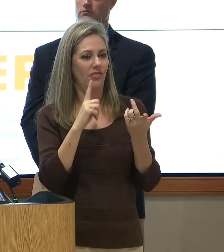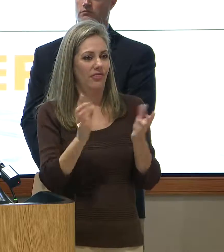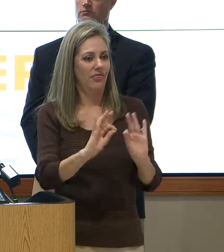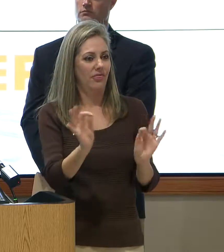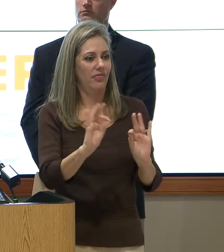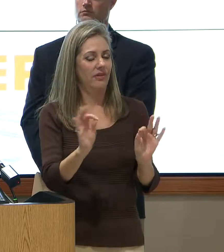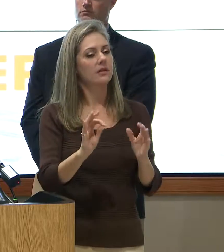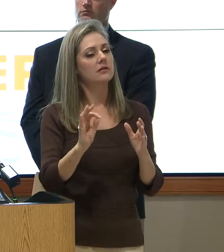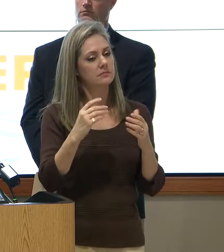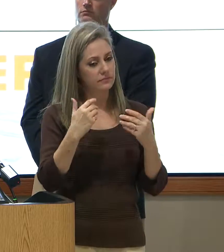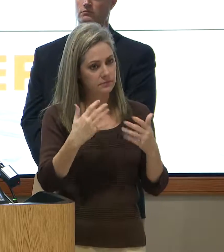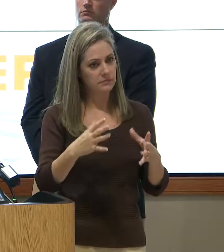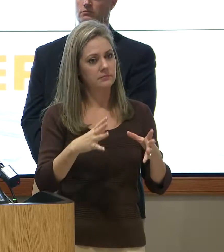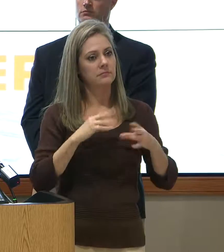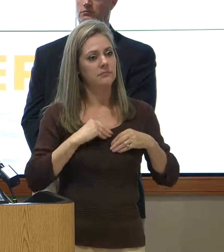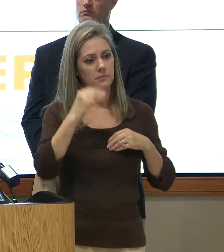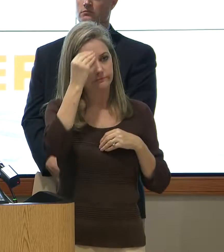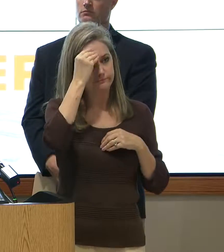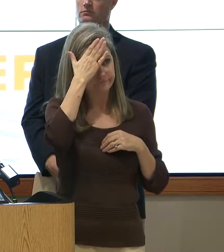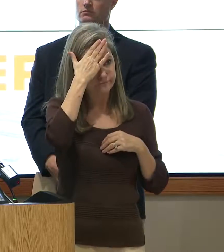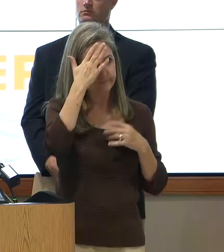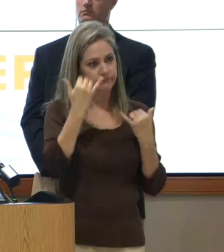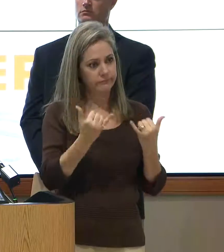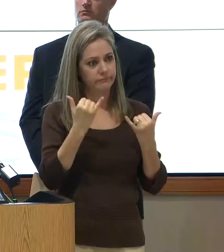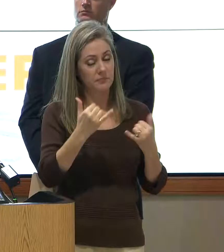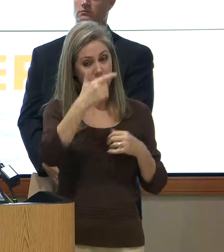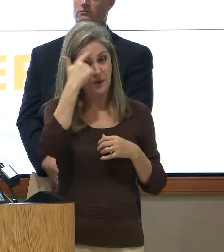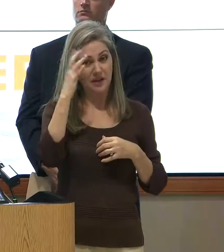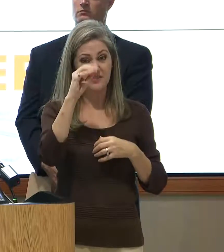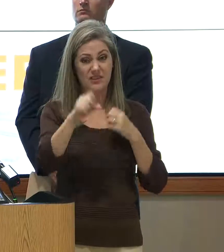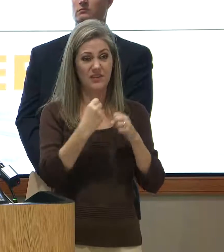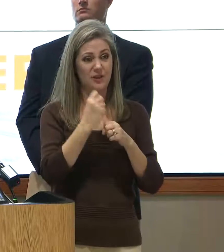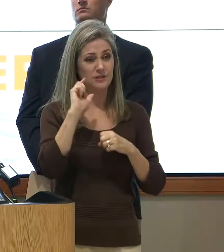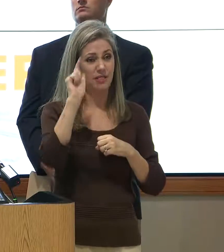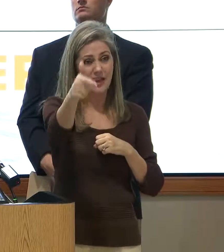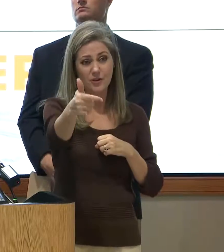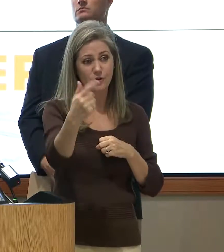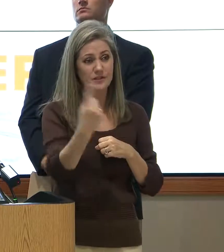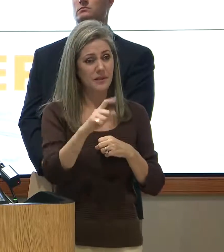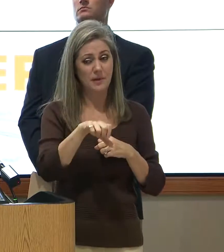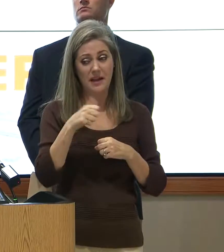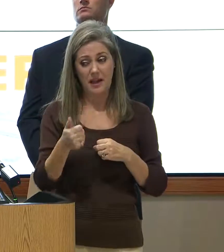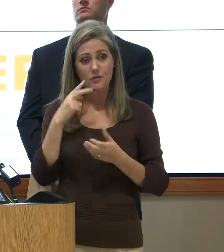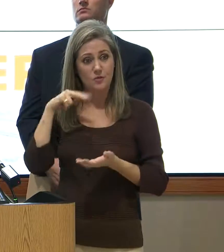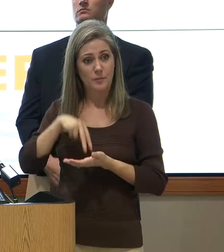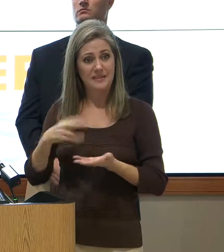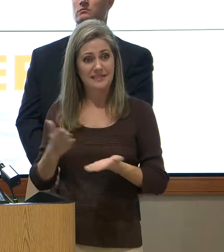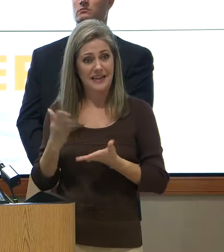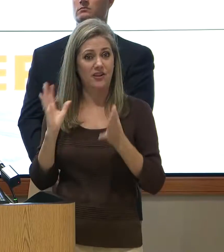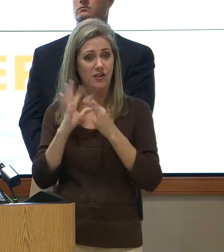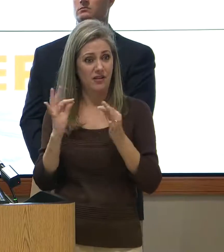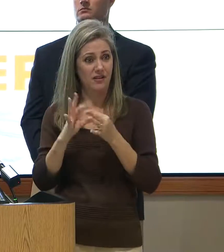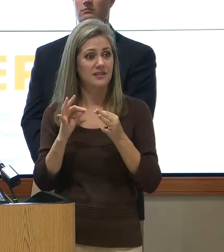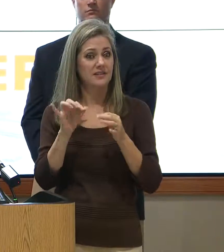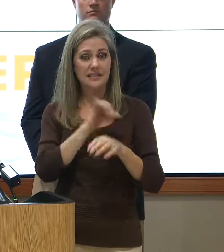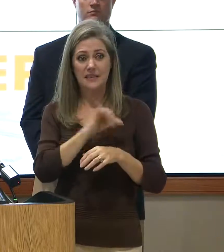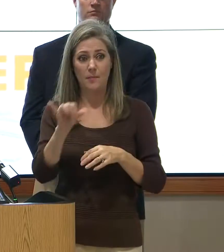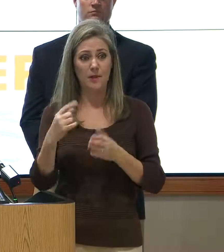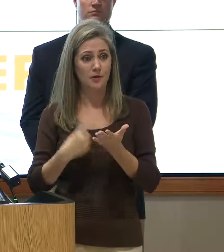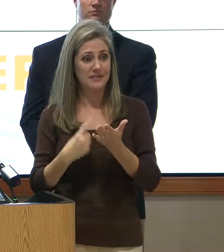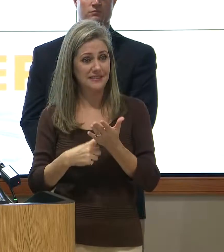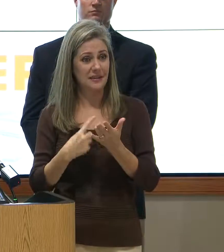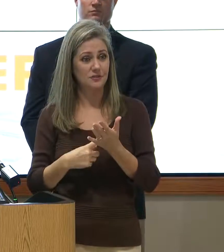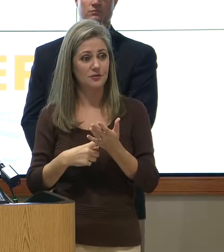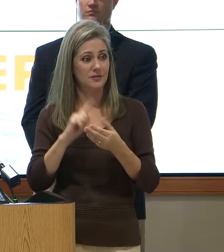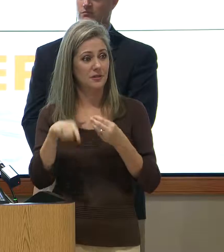this for the lesson that it is. Because 50 years from now, somebody will be standing here having a similar discussion,